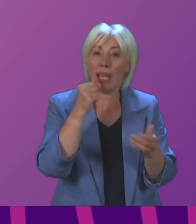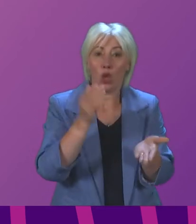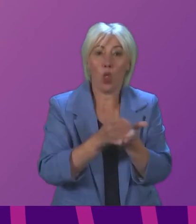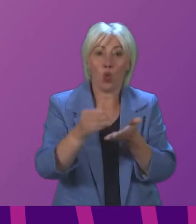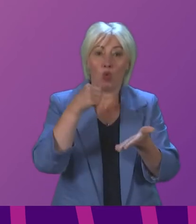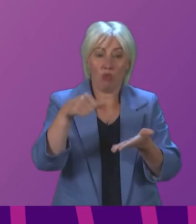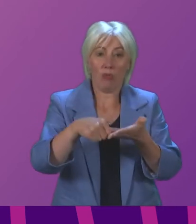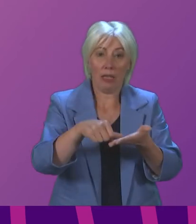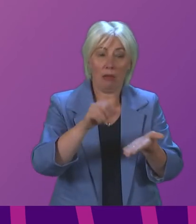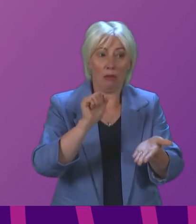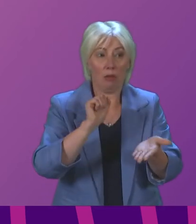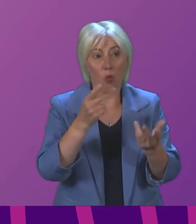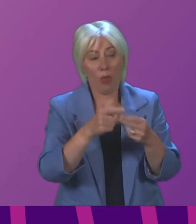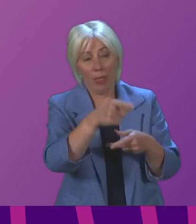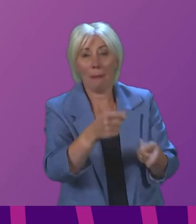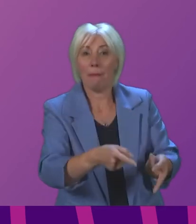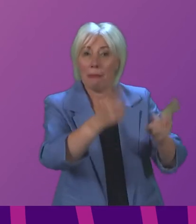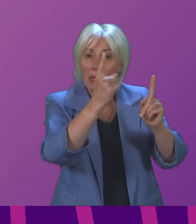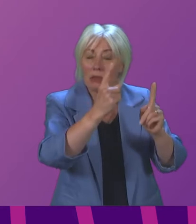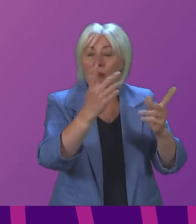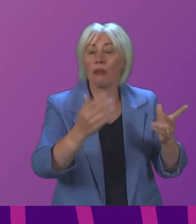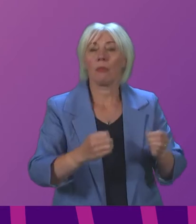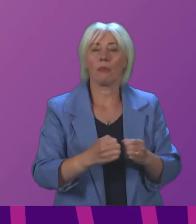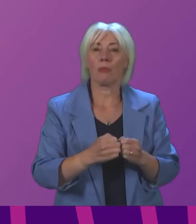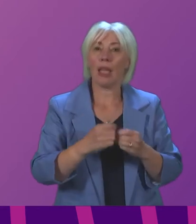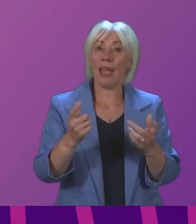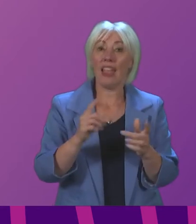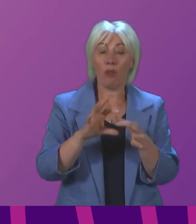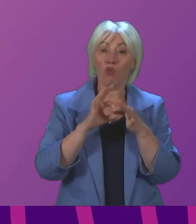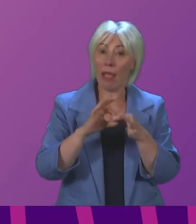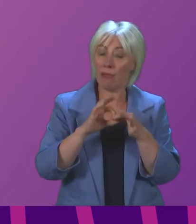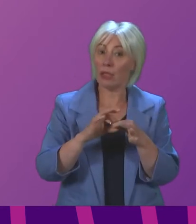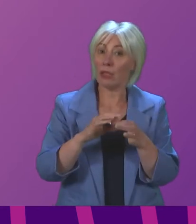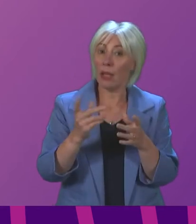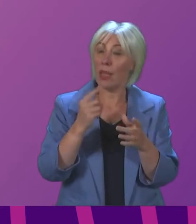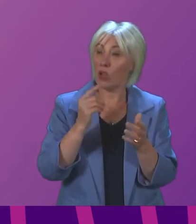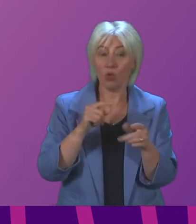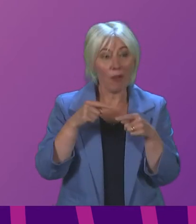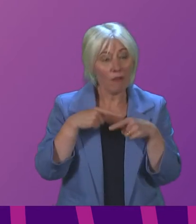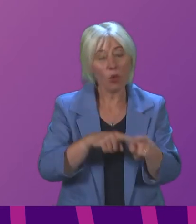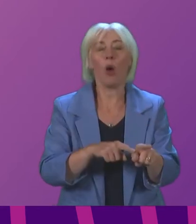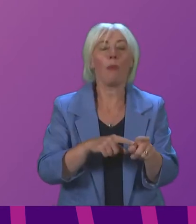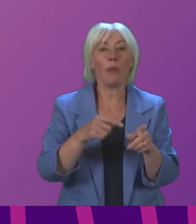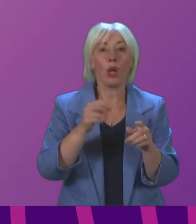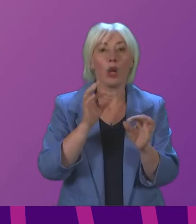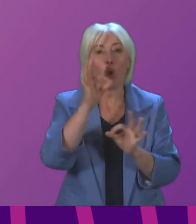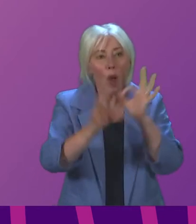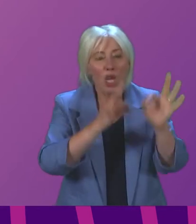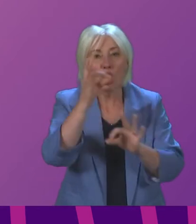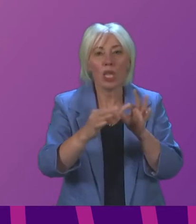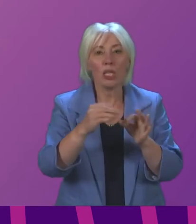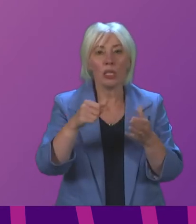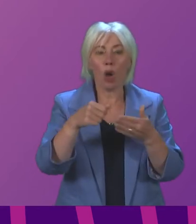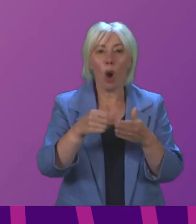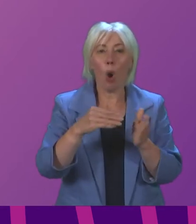with the minister or member and if relevant pursue the point in writing questions and follow up questions or